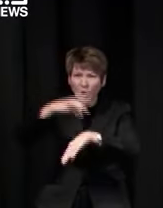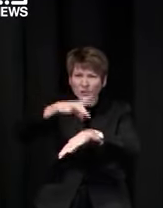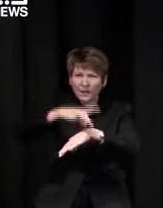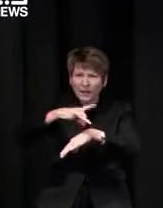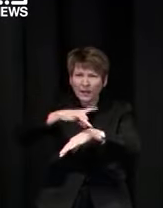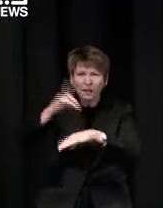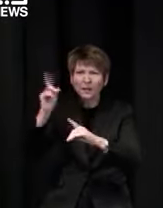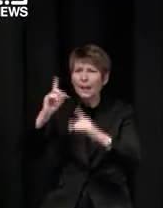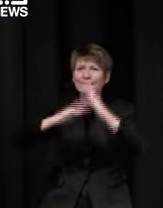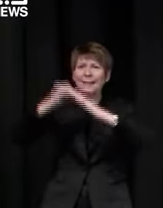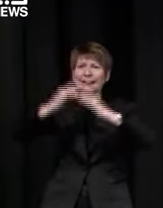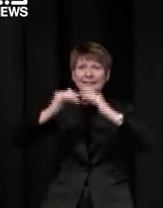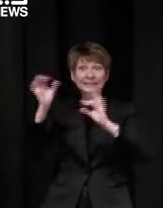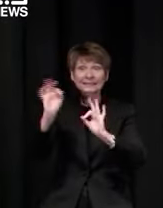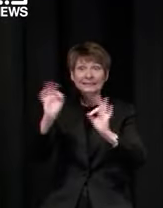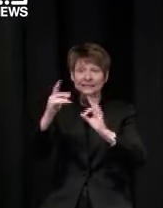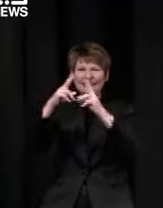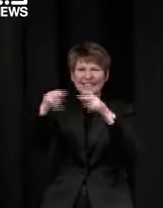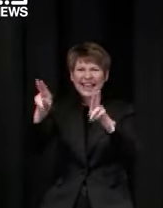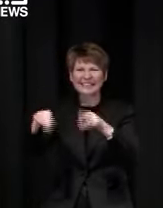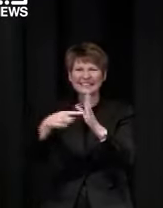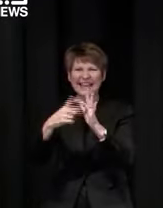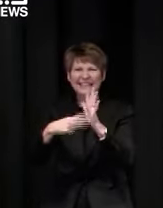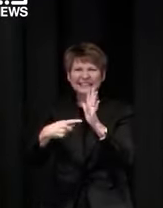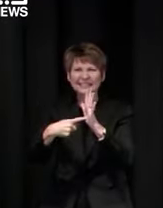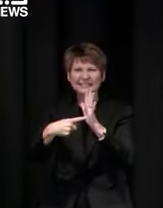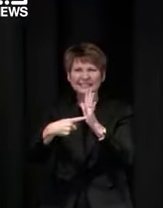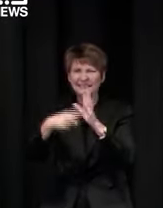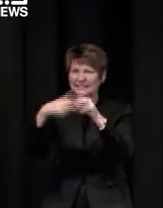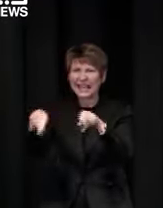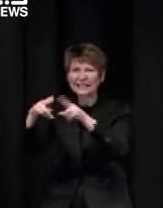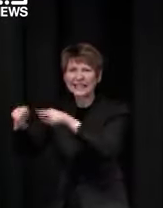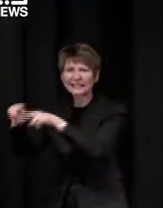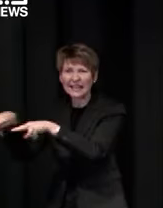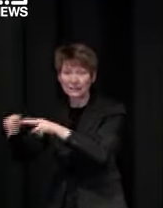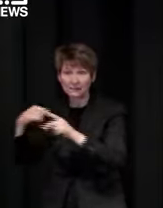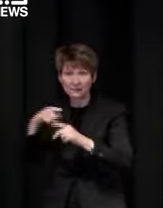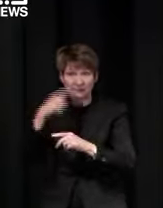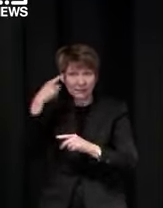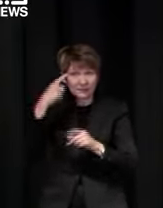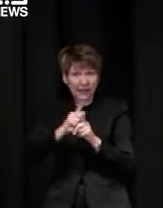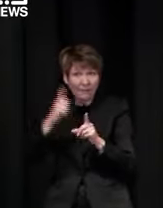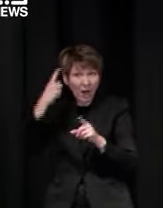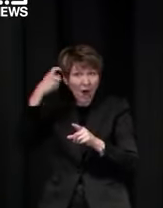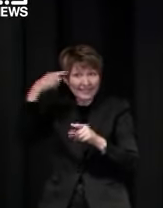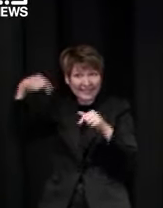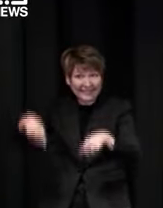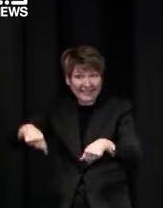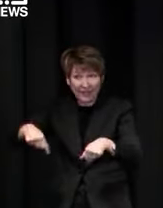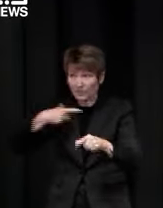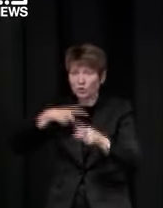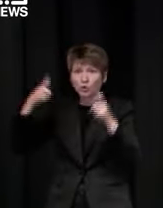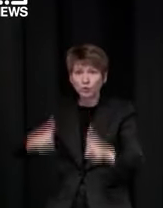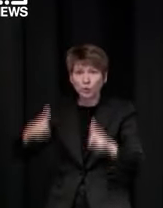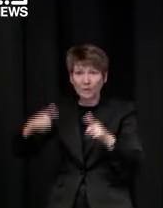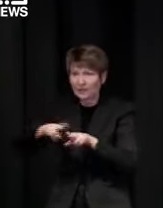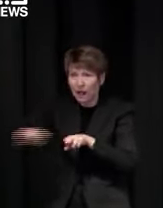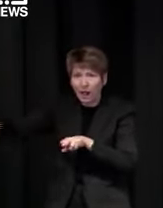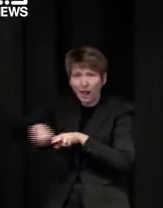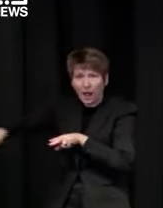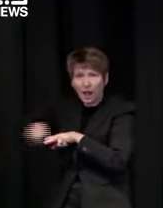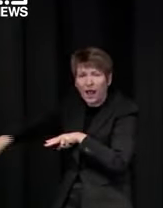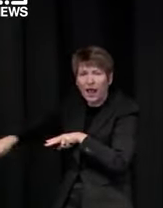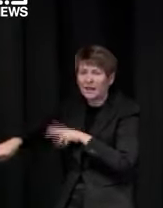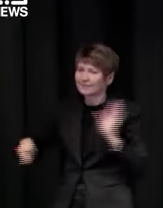is not an option the money is not a not a problem or an obstacle i should i should say money is not an obstacle uh